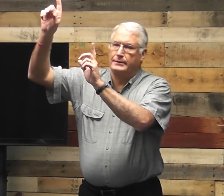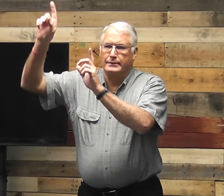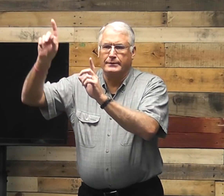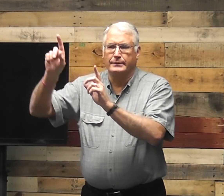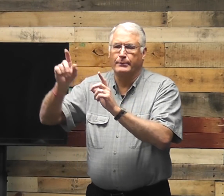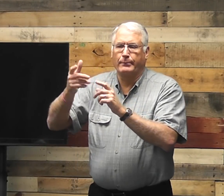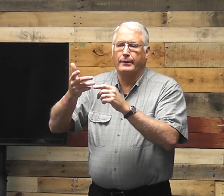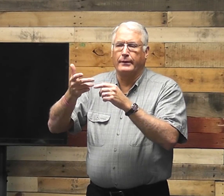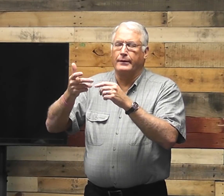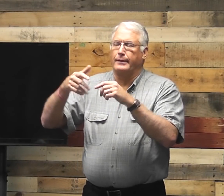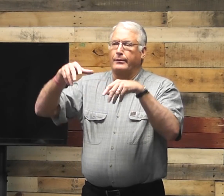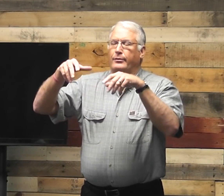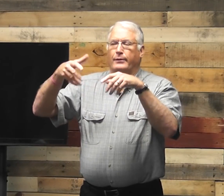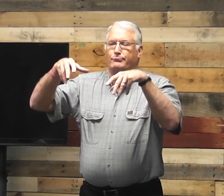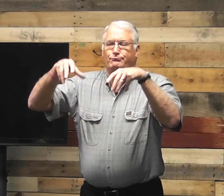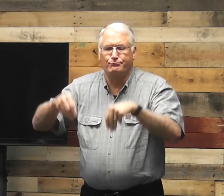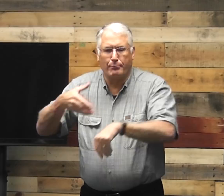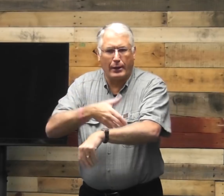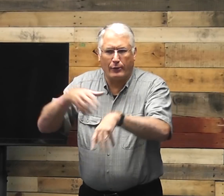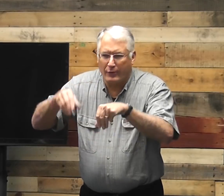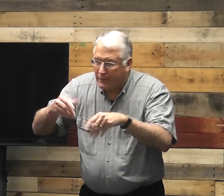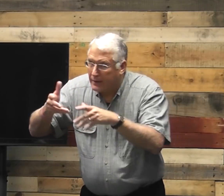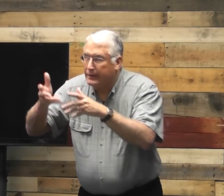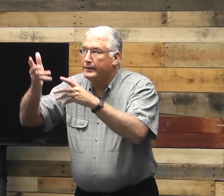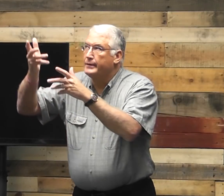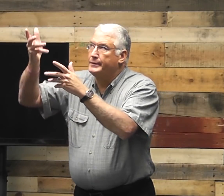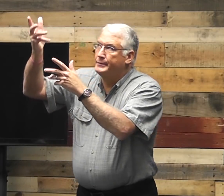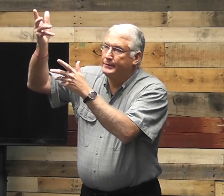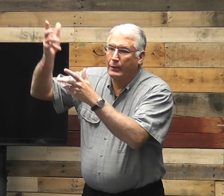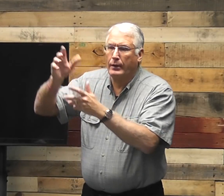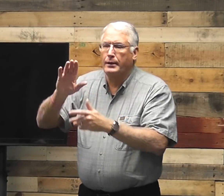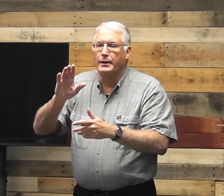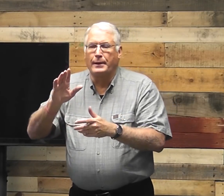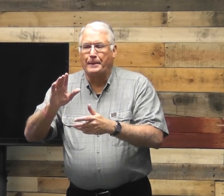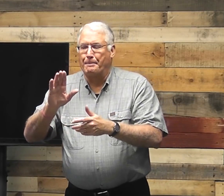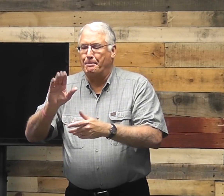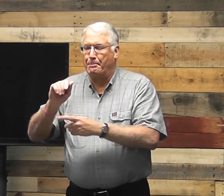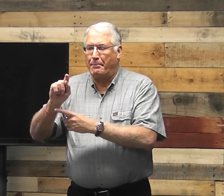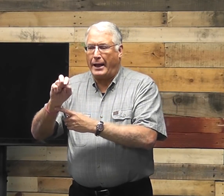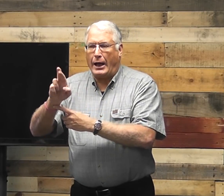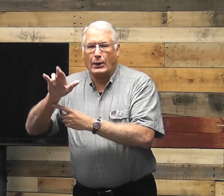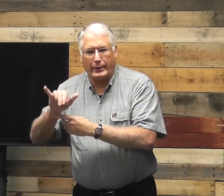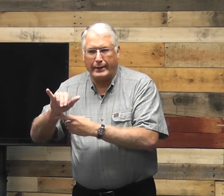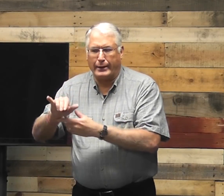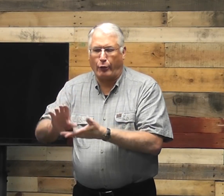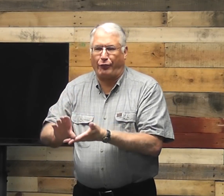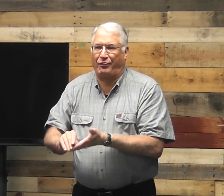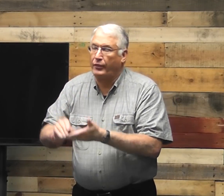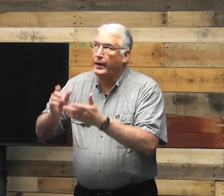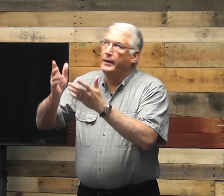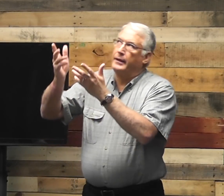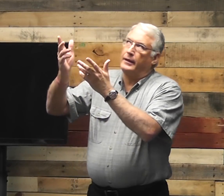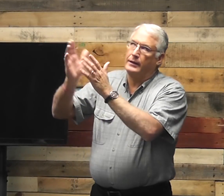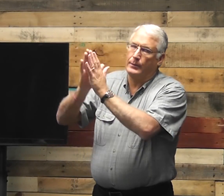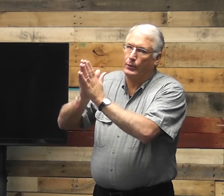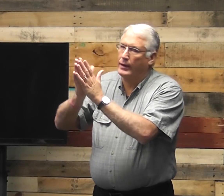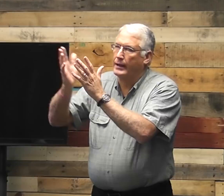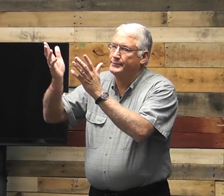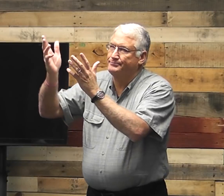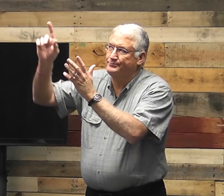anything, we have to tell God to wait, that the power's gone out, you know, the battery's dead, you know,